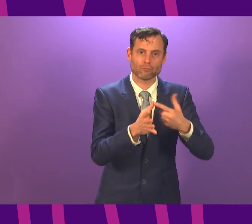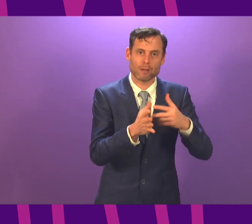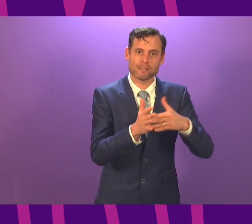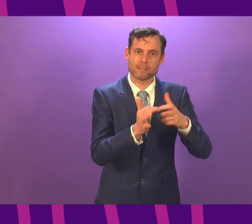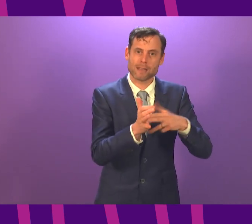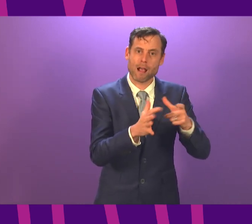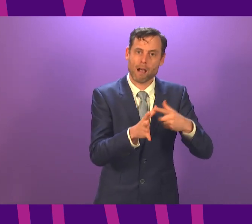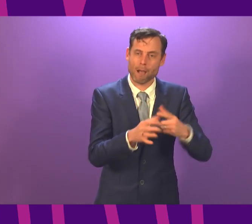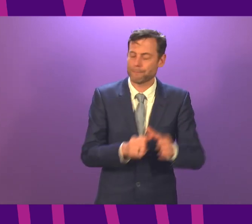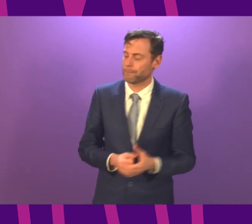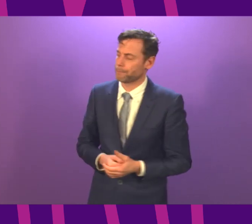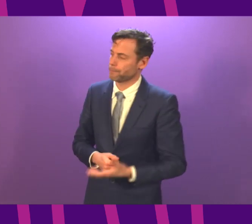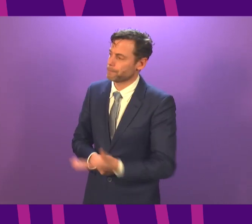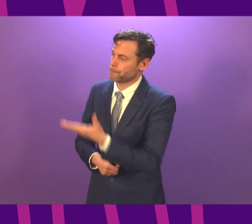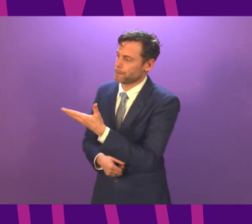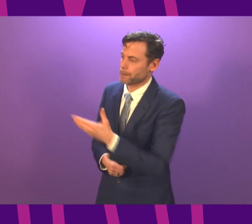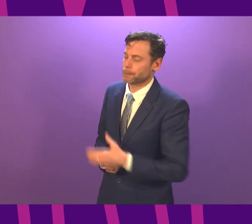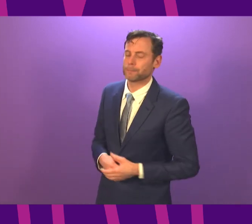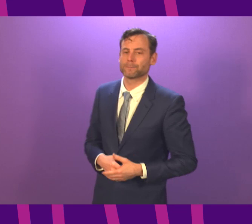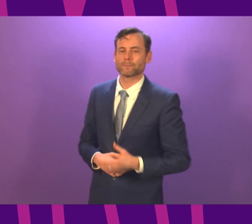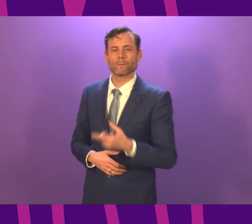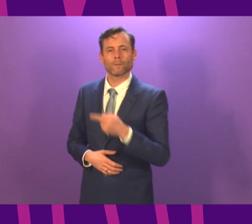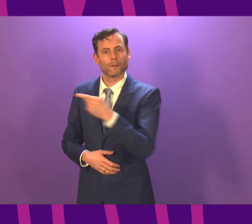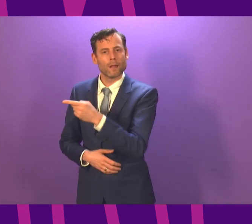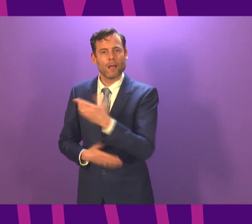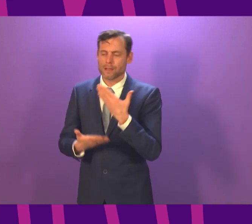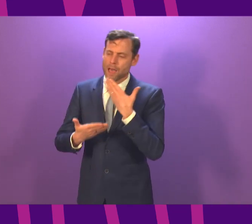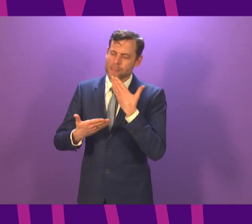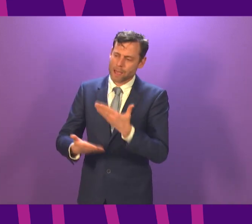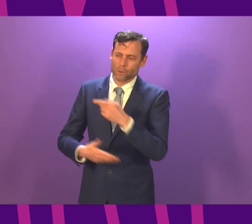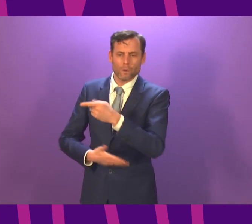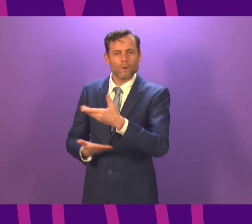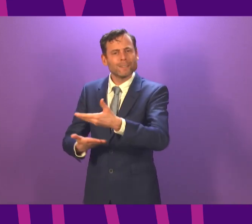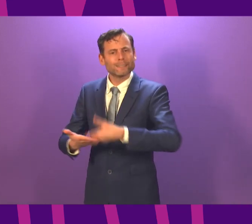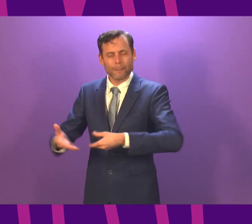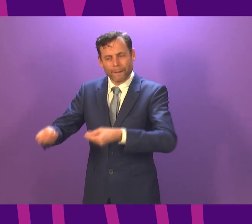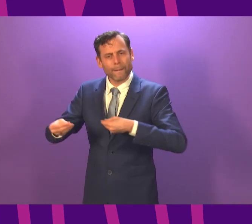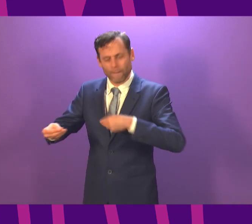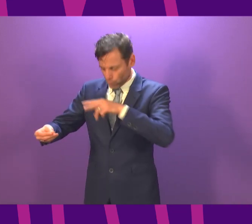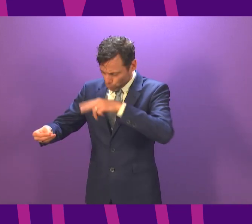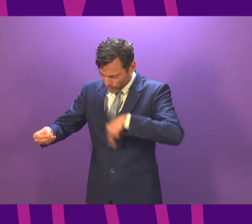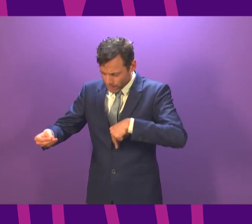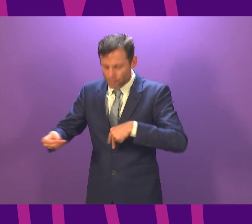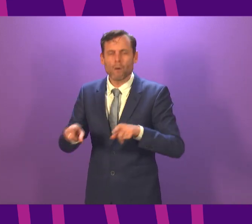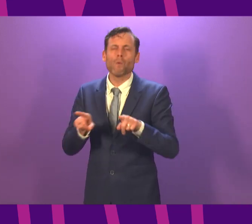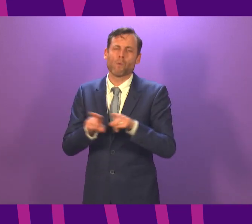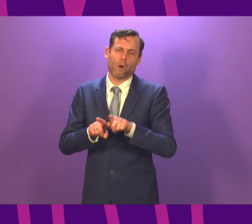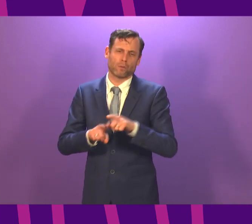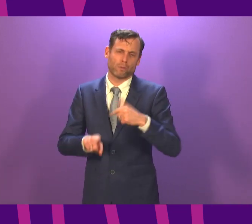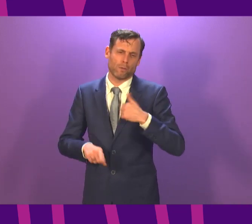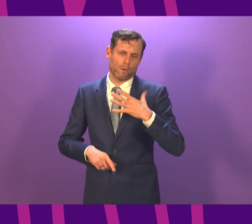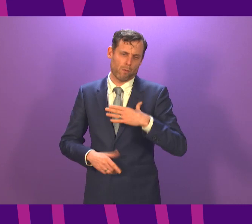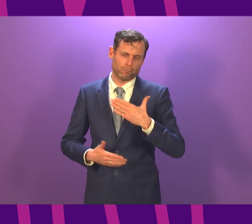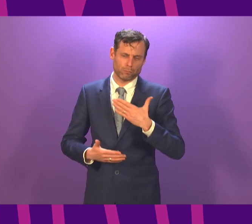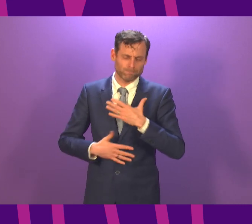Thank you, Presiding Officer. Can I thank the First Minister for the statement and like others, add my condolences and those of the Scottish Green